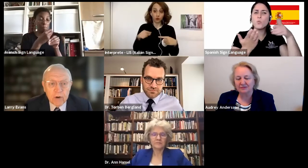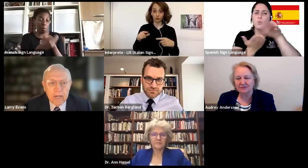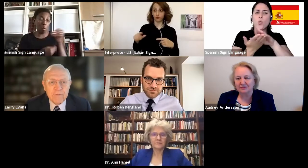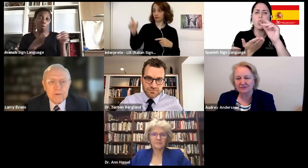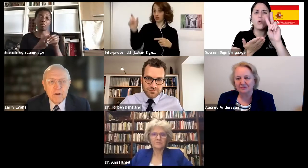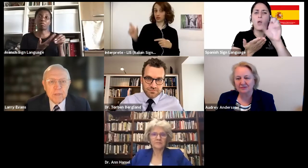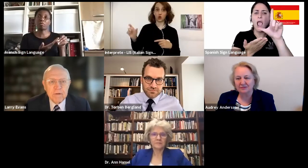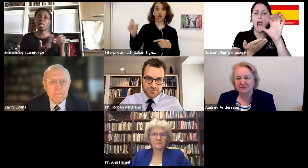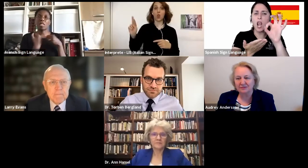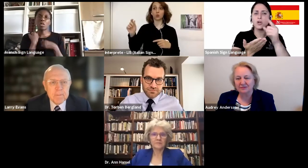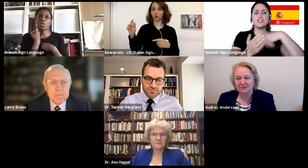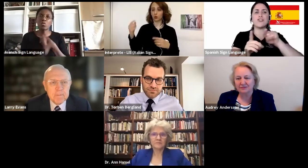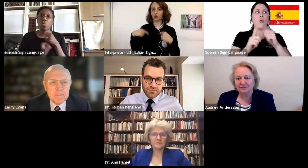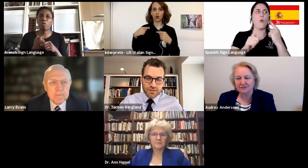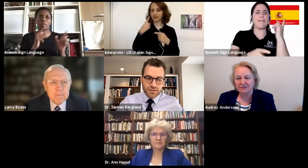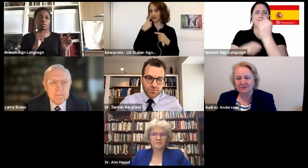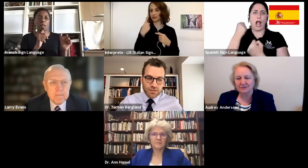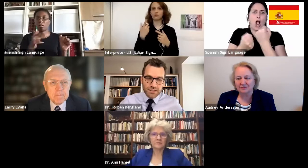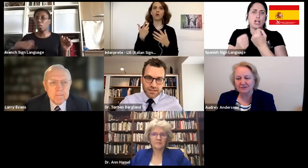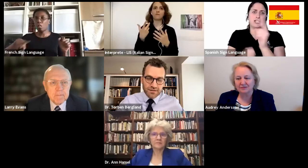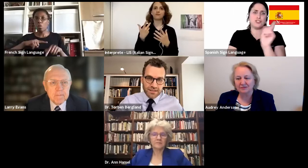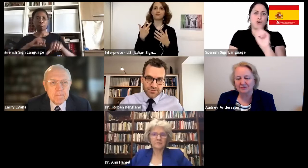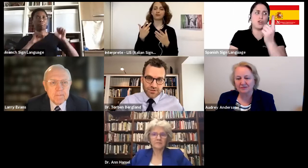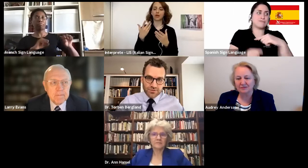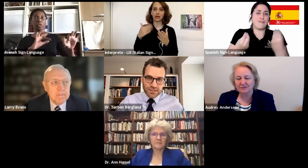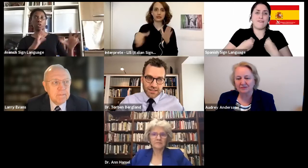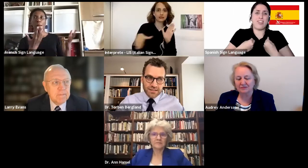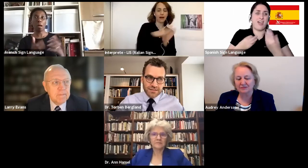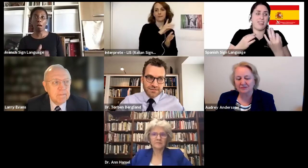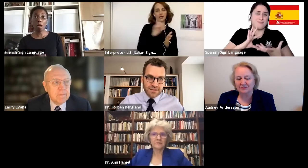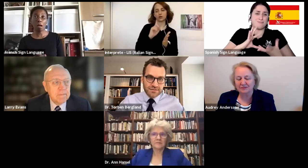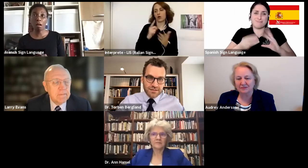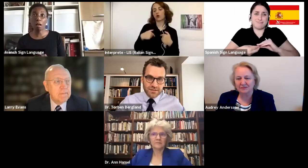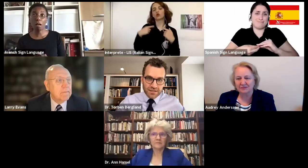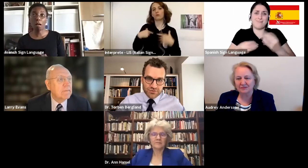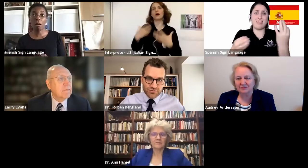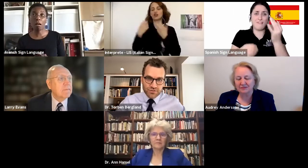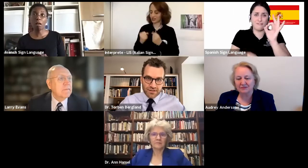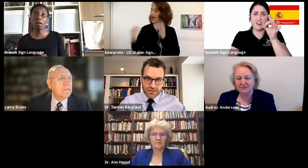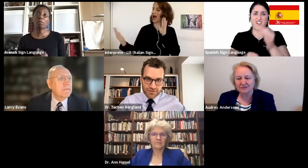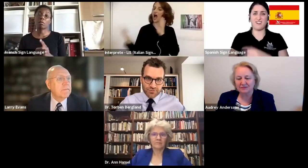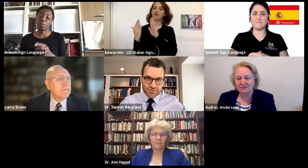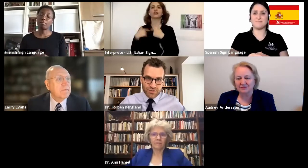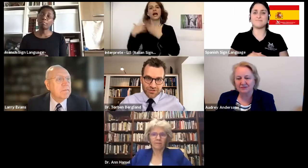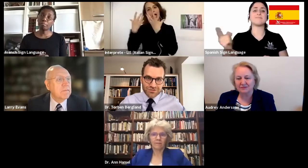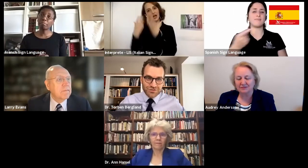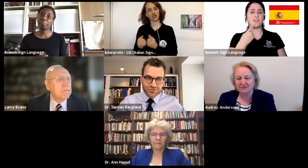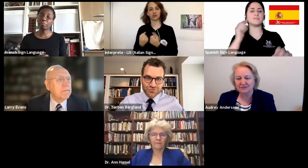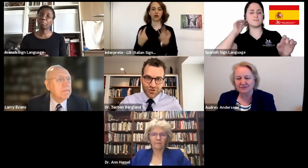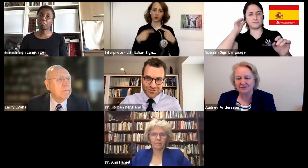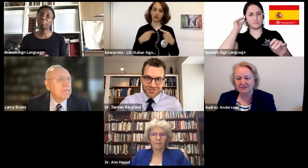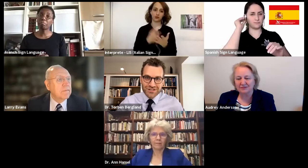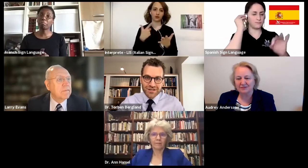are, what our life is all about? Well, I think absolutely that it's, it's the natural and healthy response